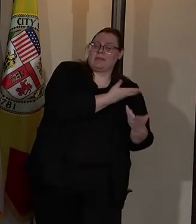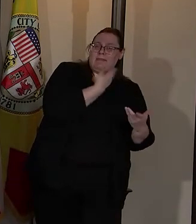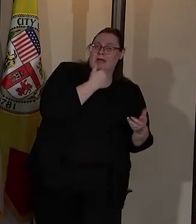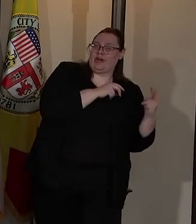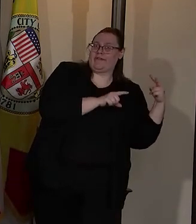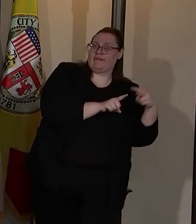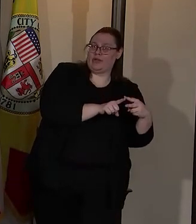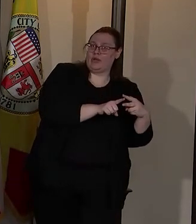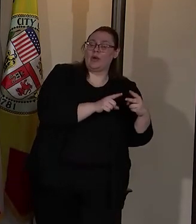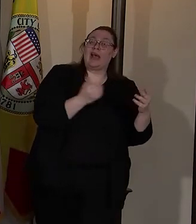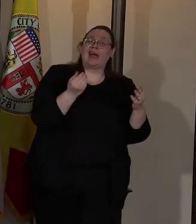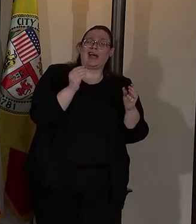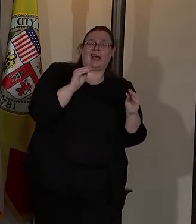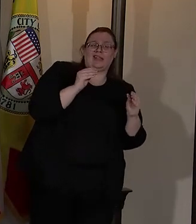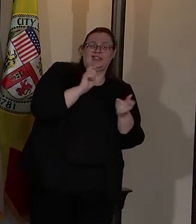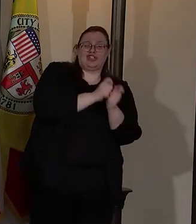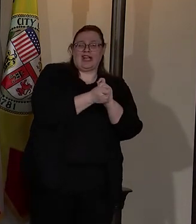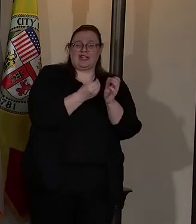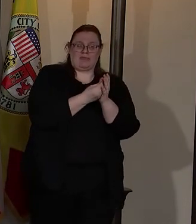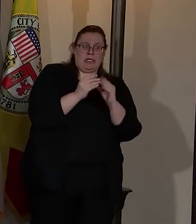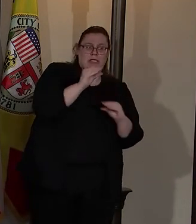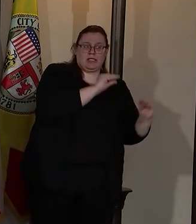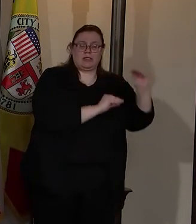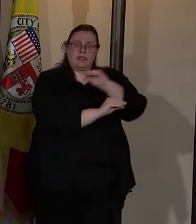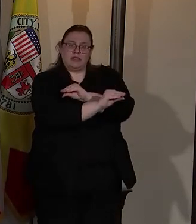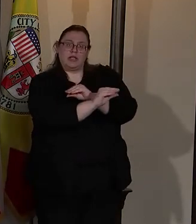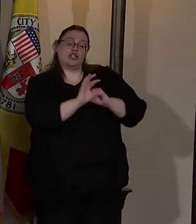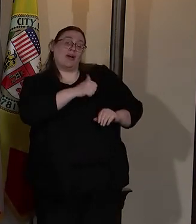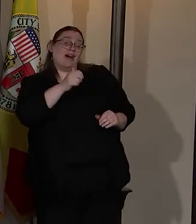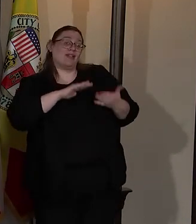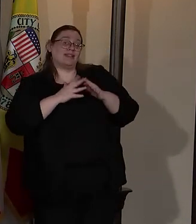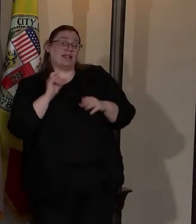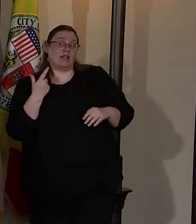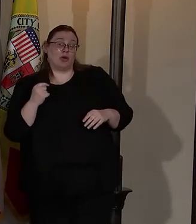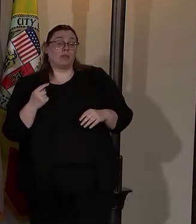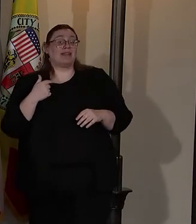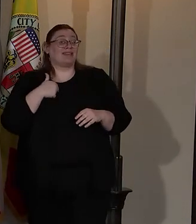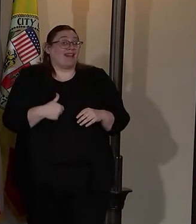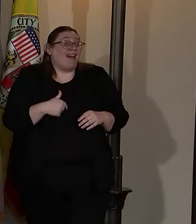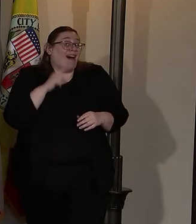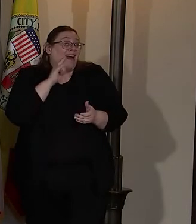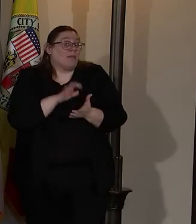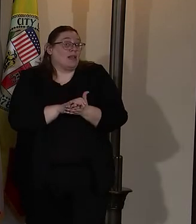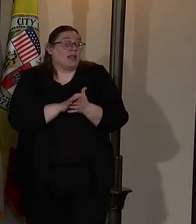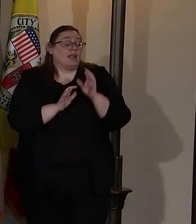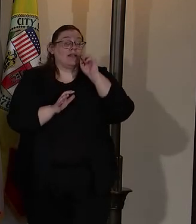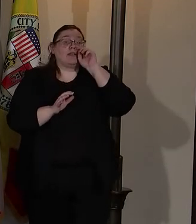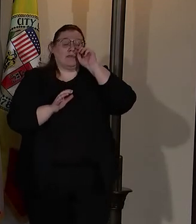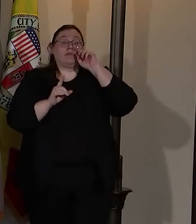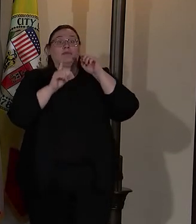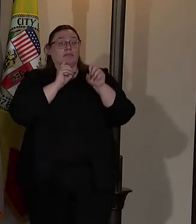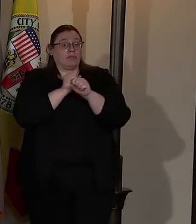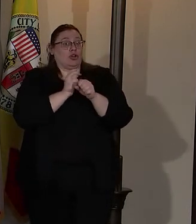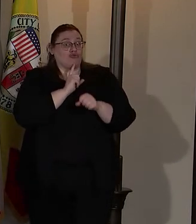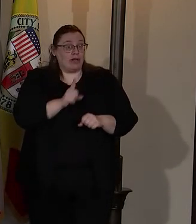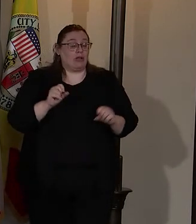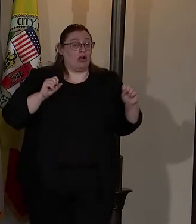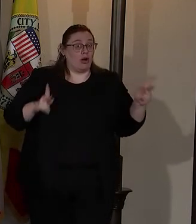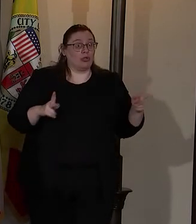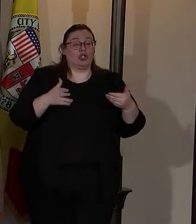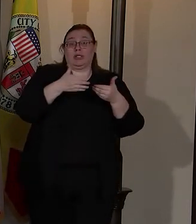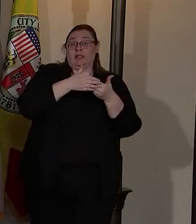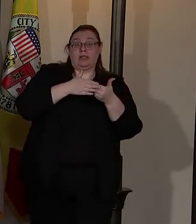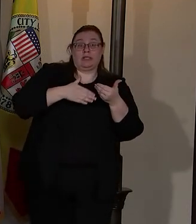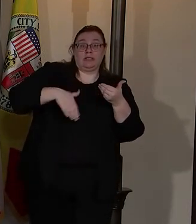reallocating and a movement to other city departments. And I believe a real opportunity is neighborhood